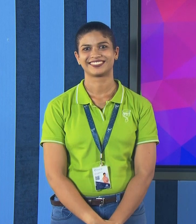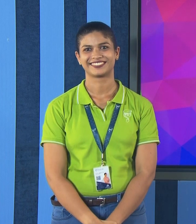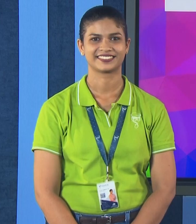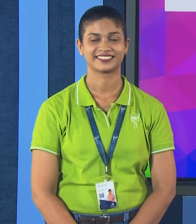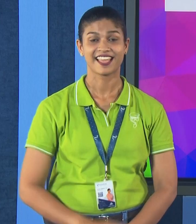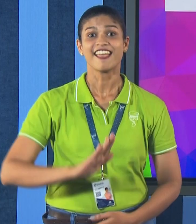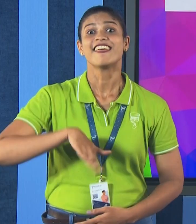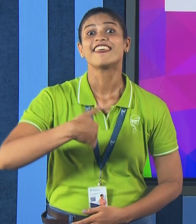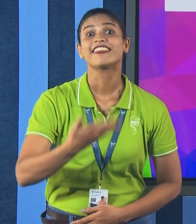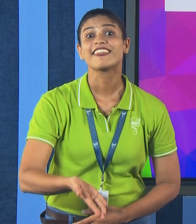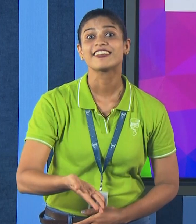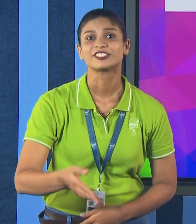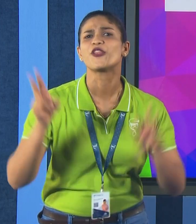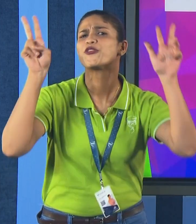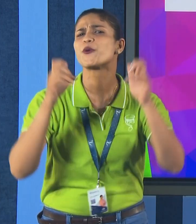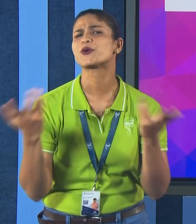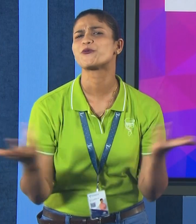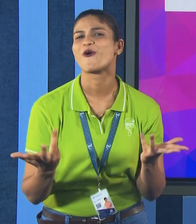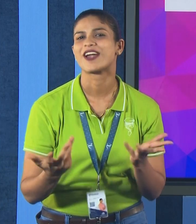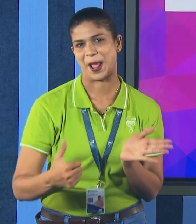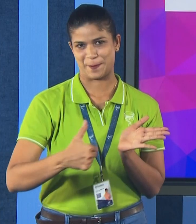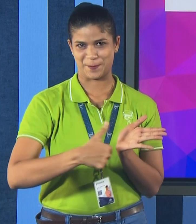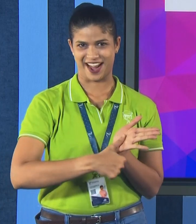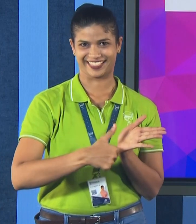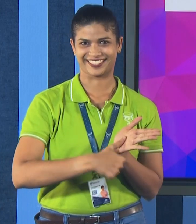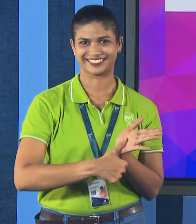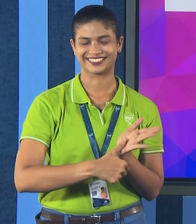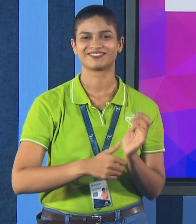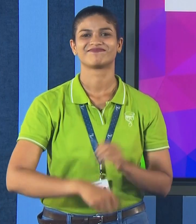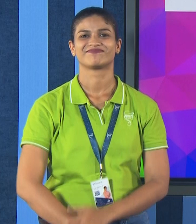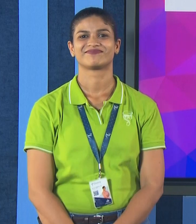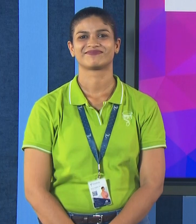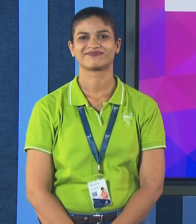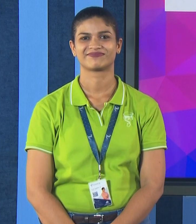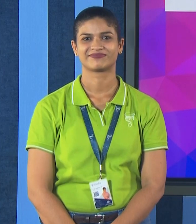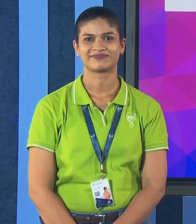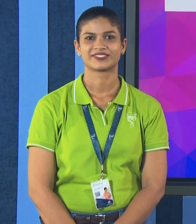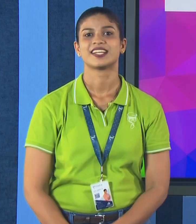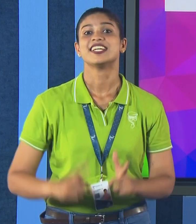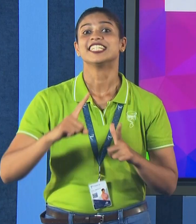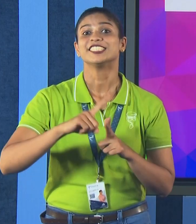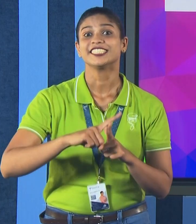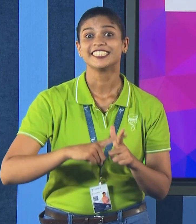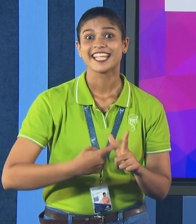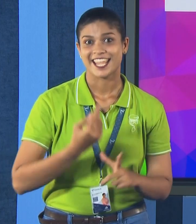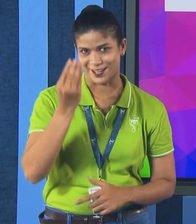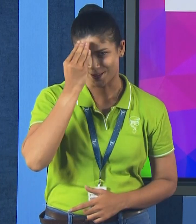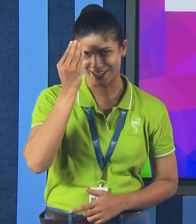So, we are moving the next topic. Months in ISL. January,